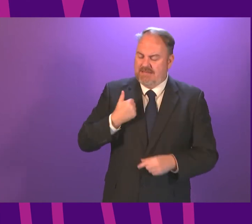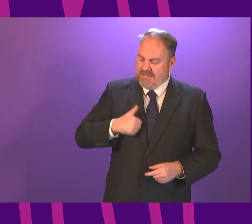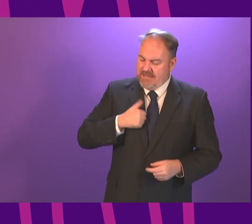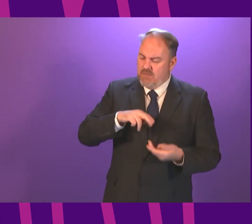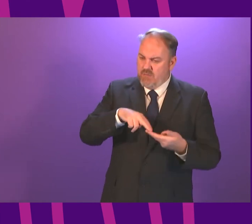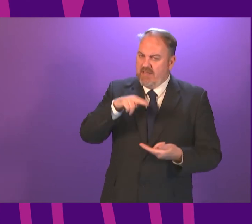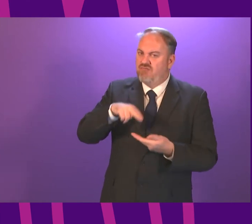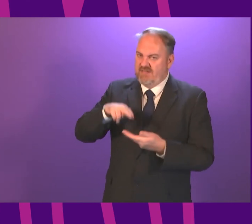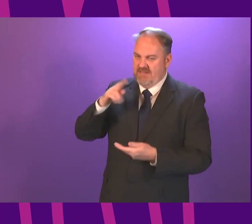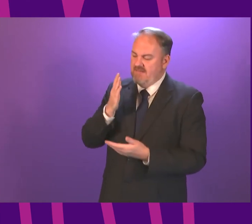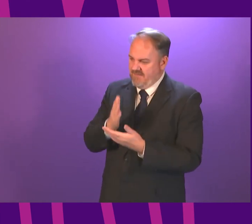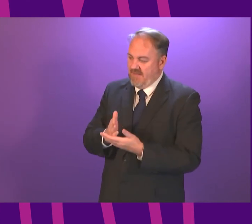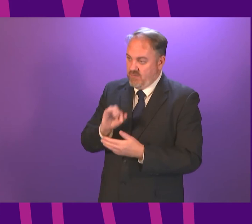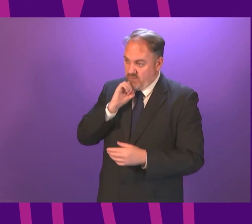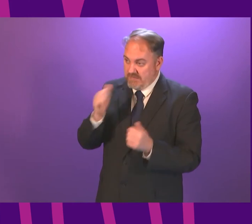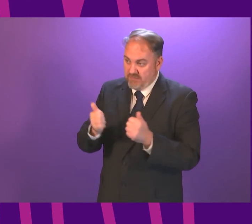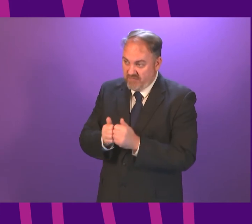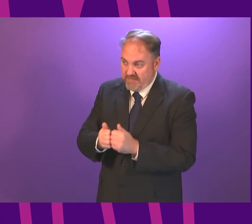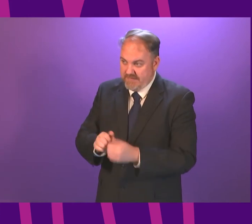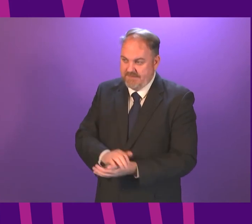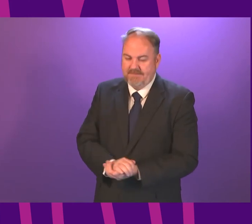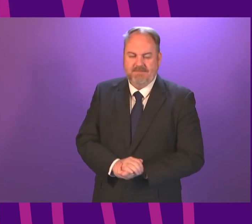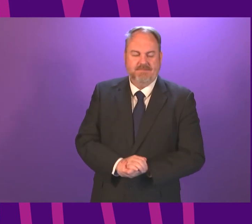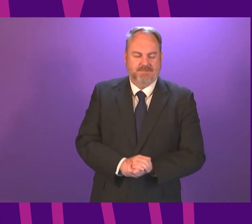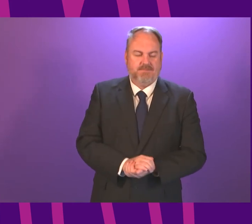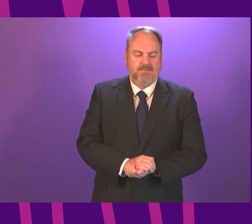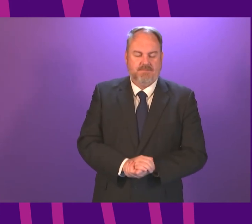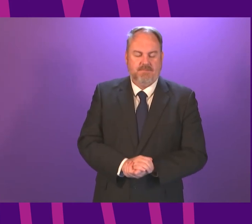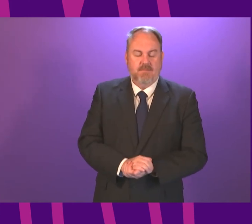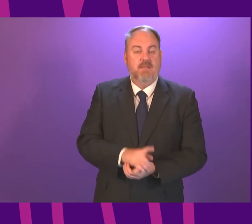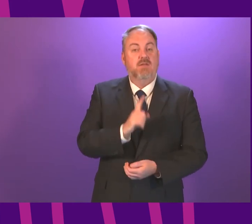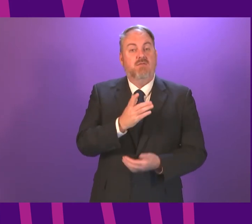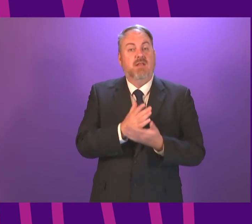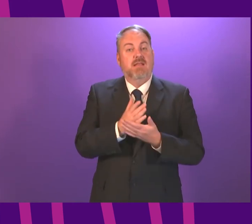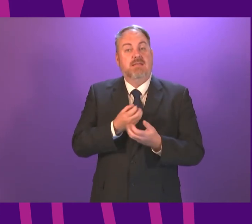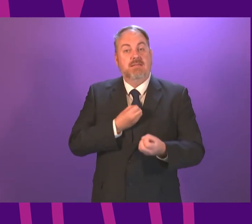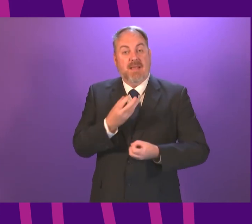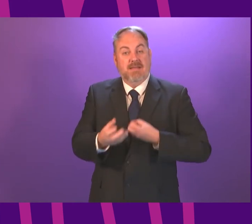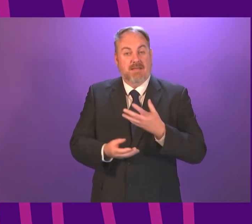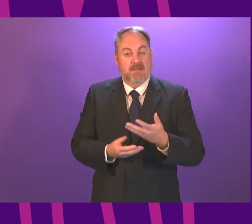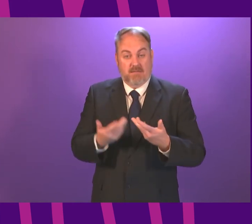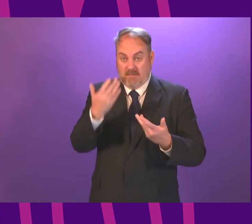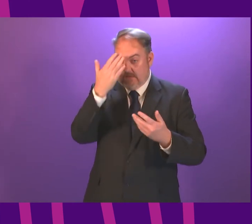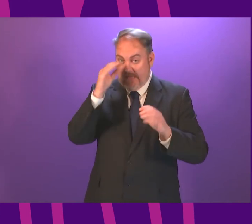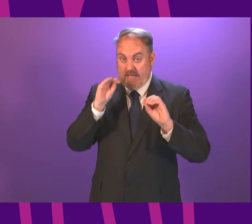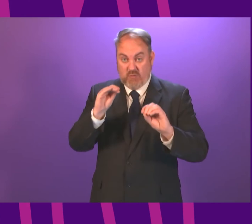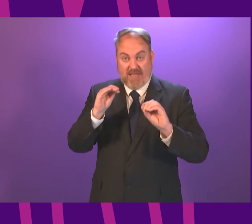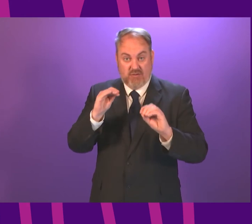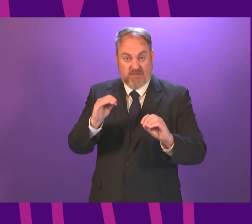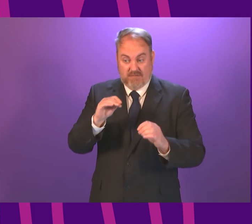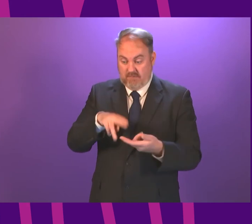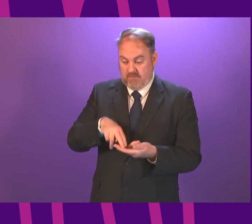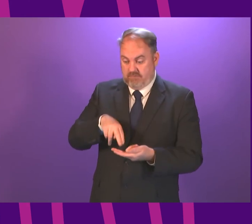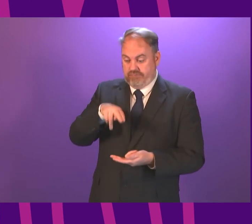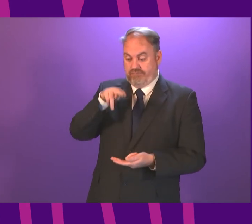school estate? First Minister. First, just on spending. Education spending has risen, I